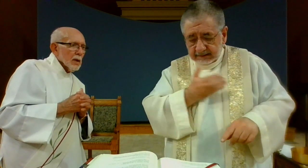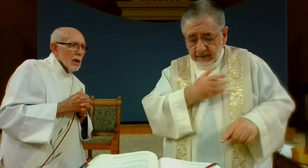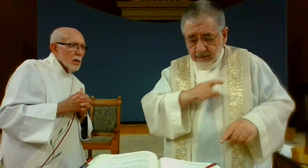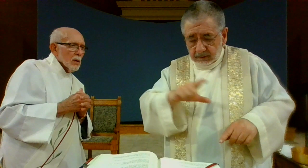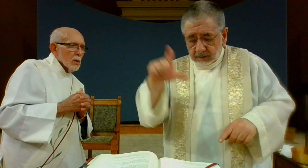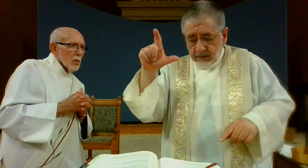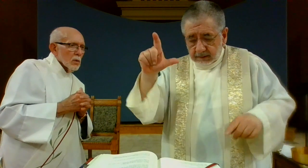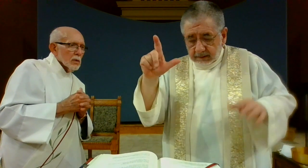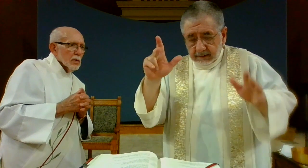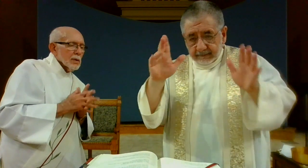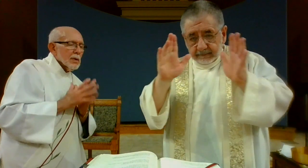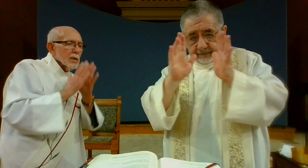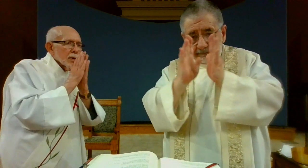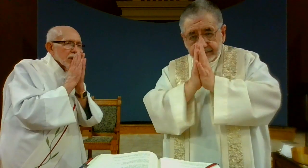our Lord Amen